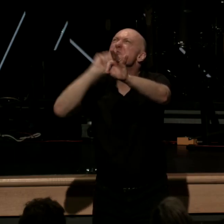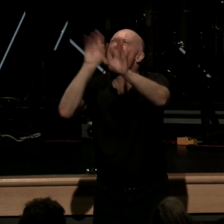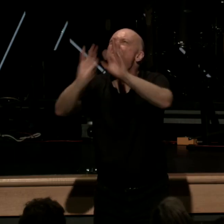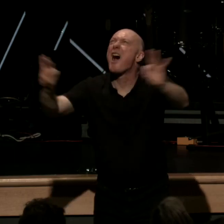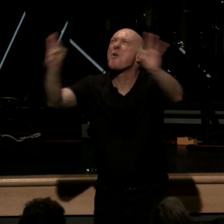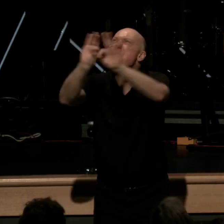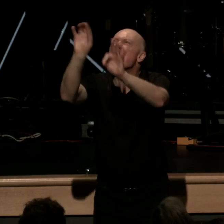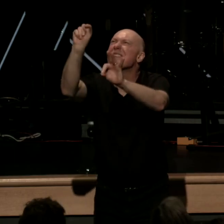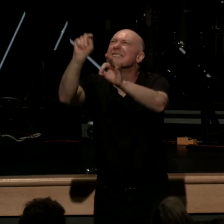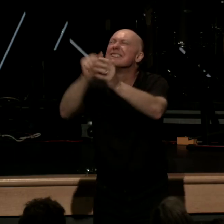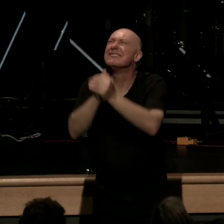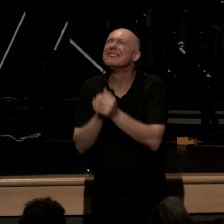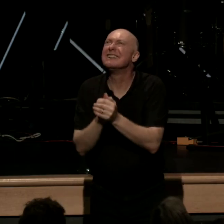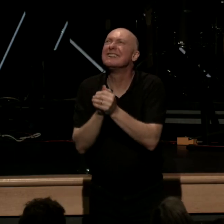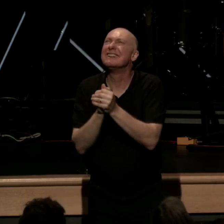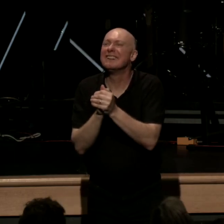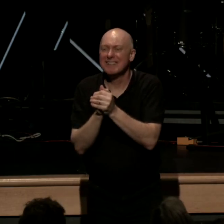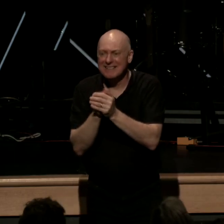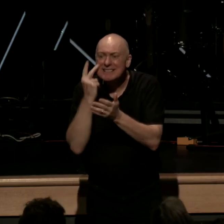you see what's happening here